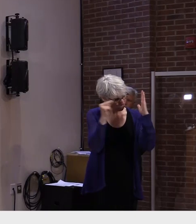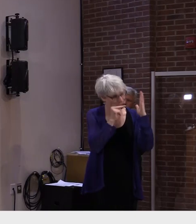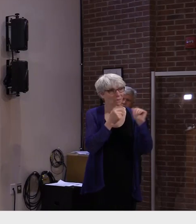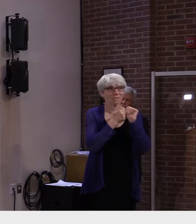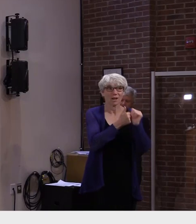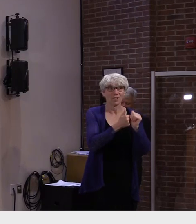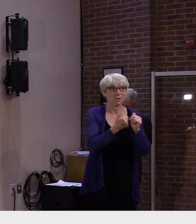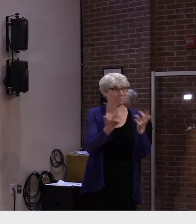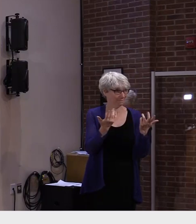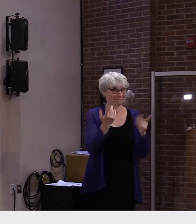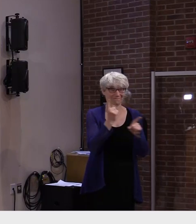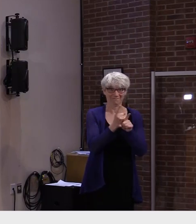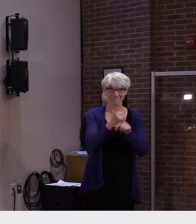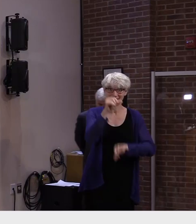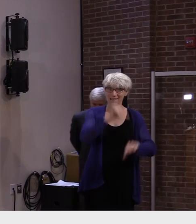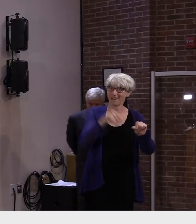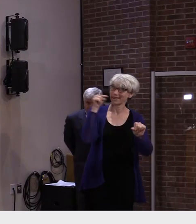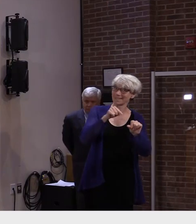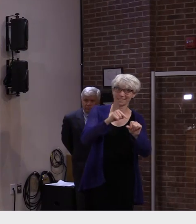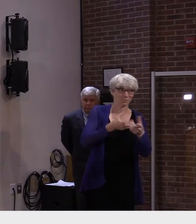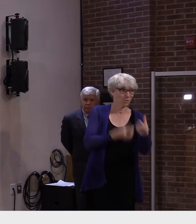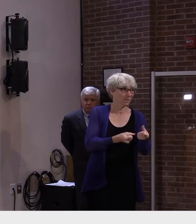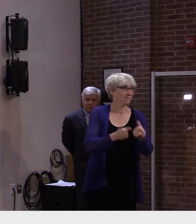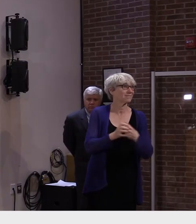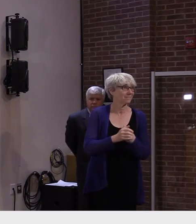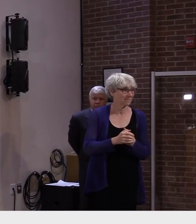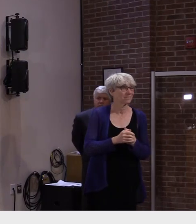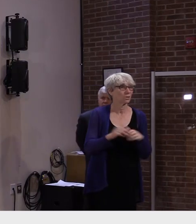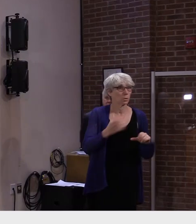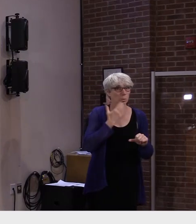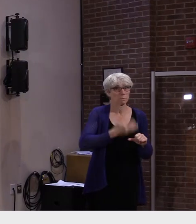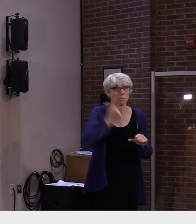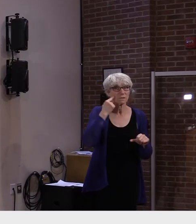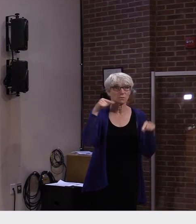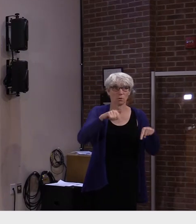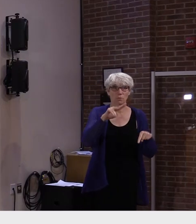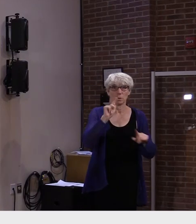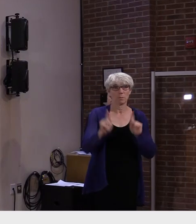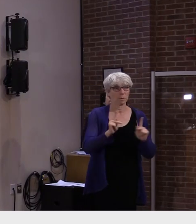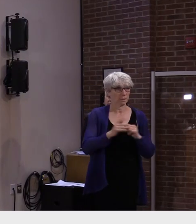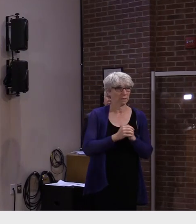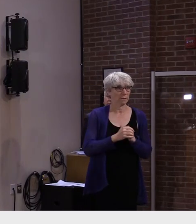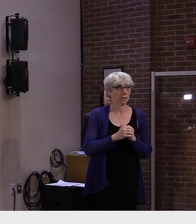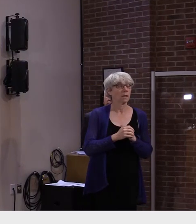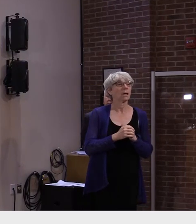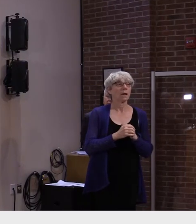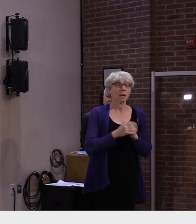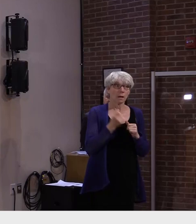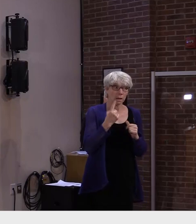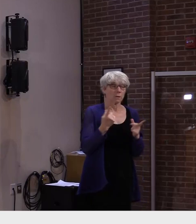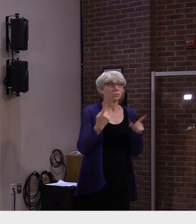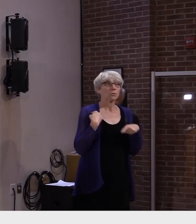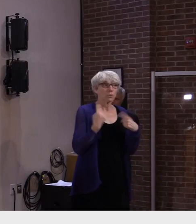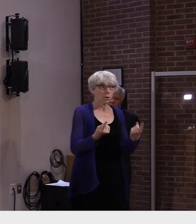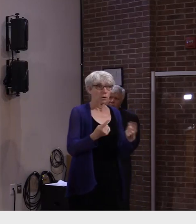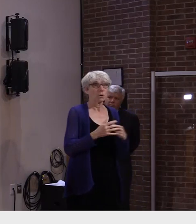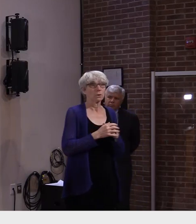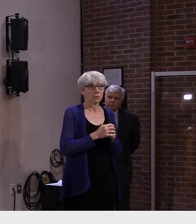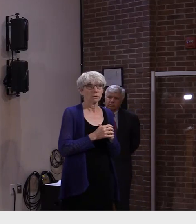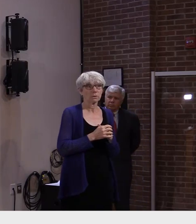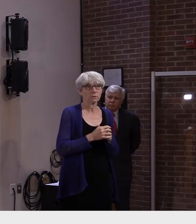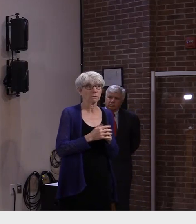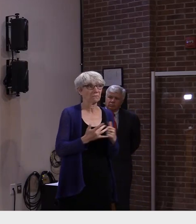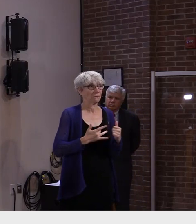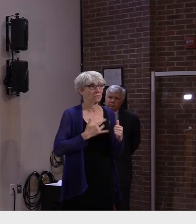science. We're trying to do what's best for Vermonters. And at this point in time, we feel that